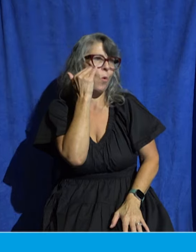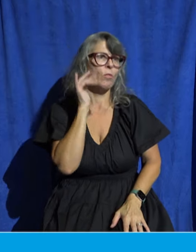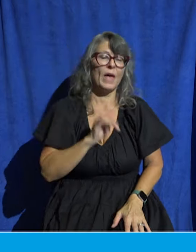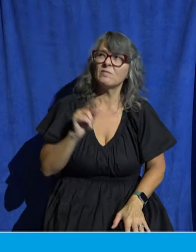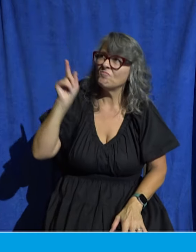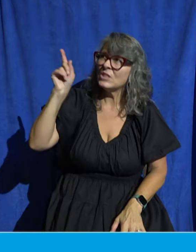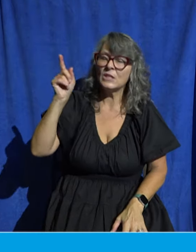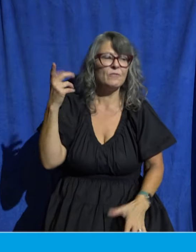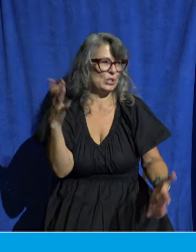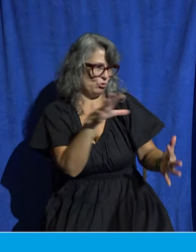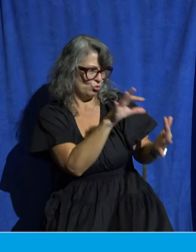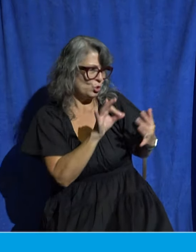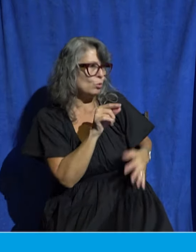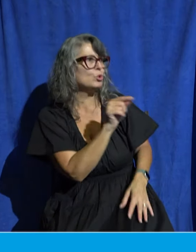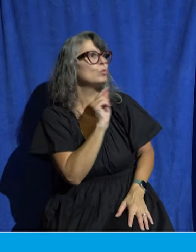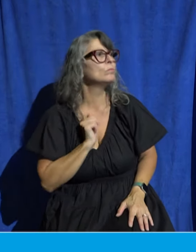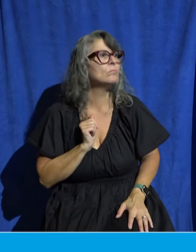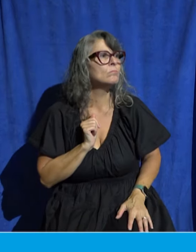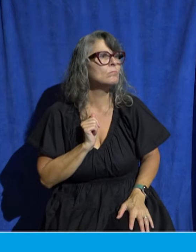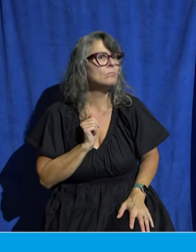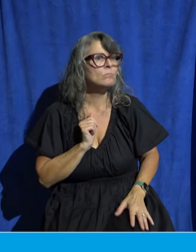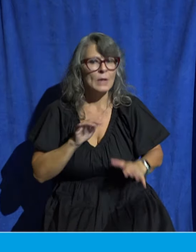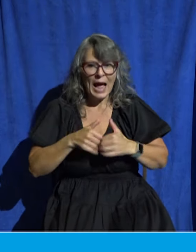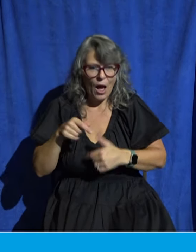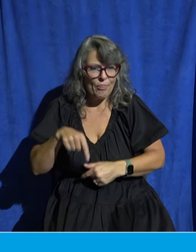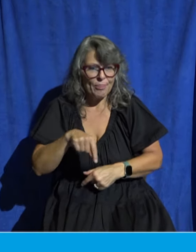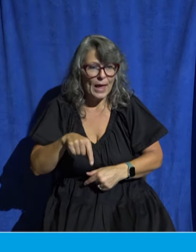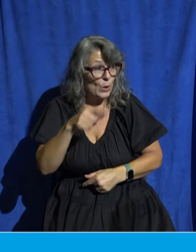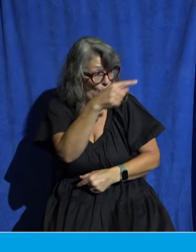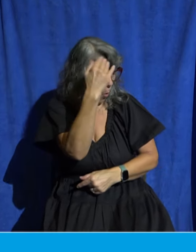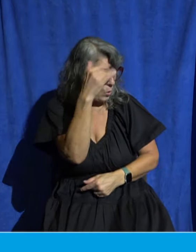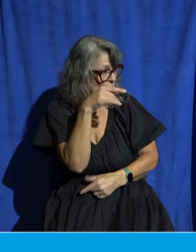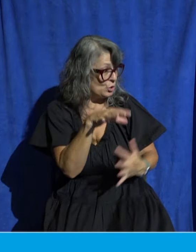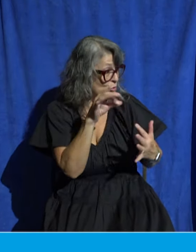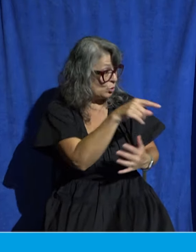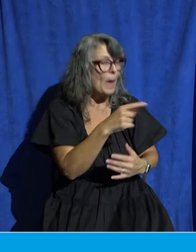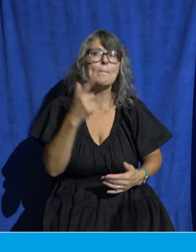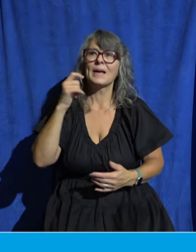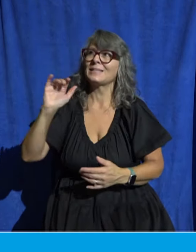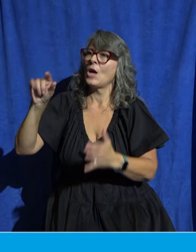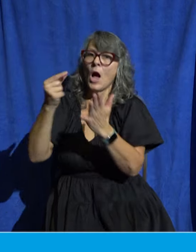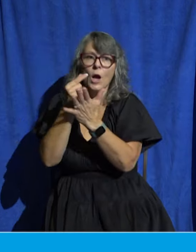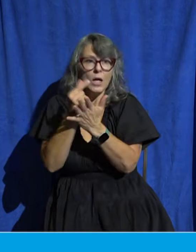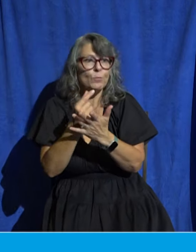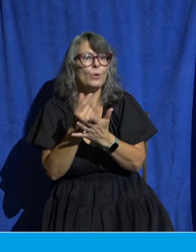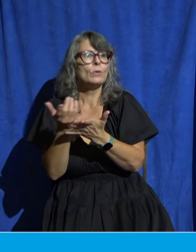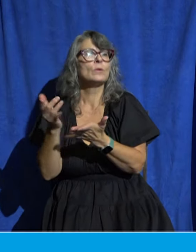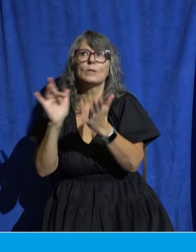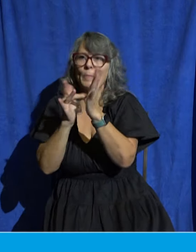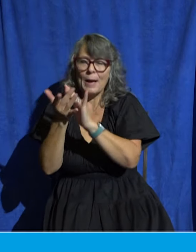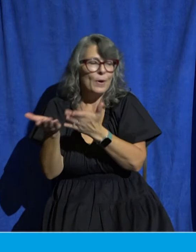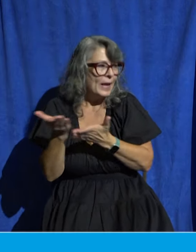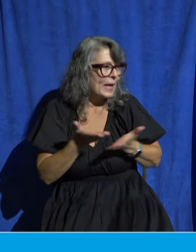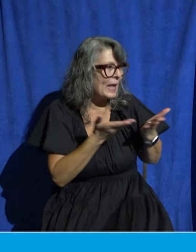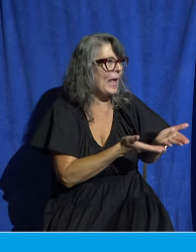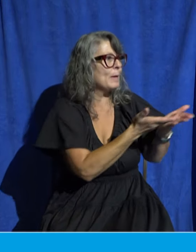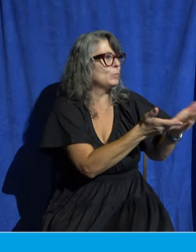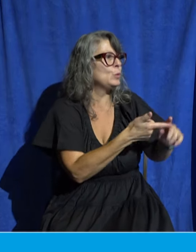chosen you how do they know because our gospel came to you not only in word but also in power and in the Holy Spirit and with